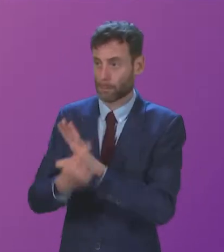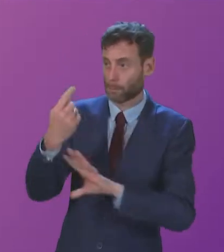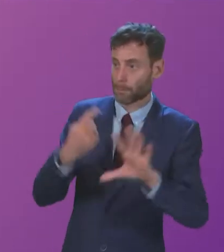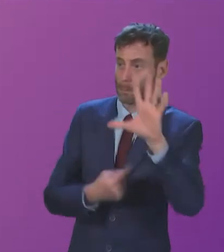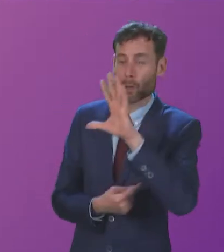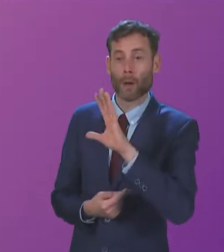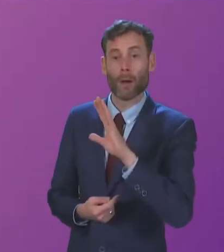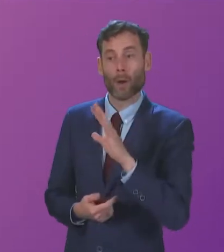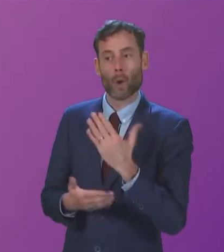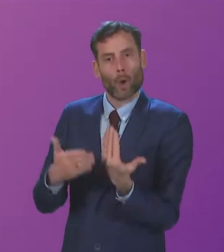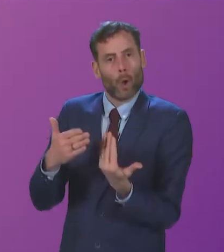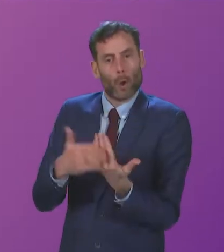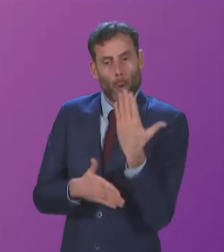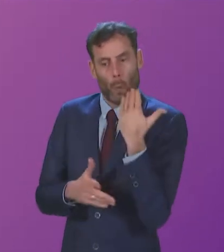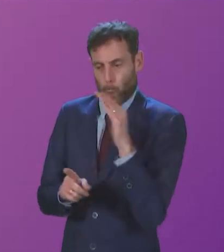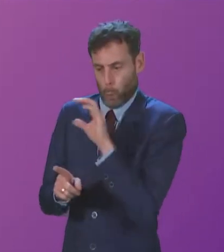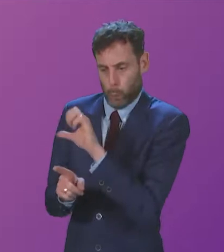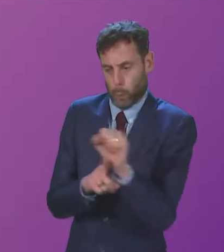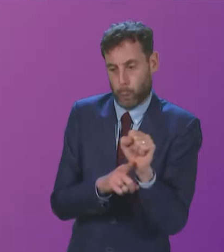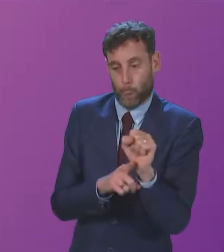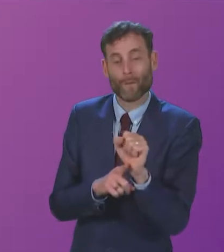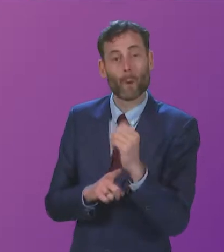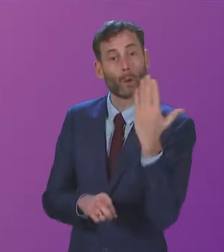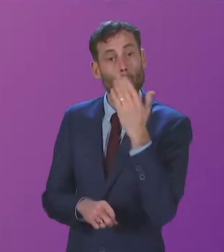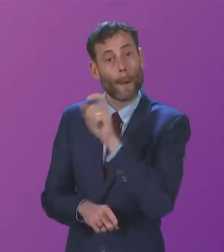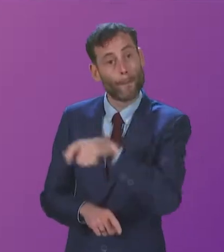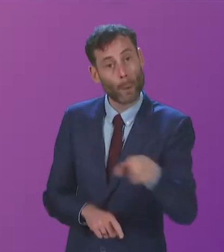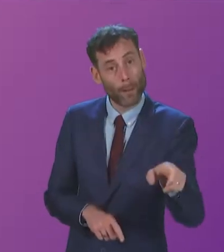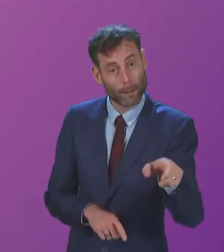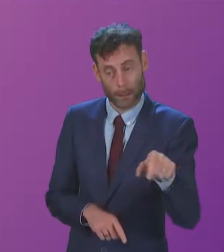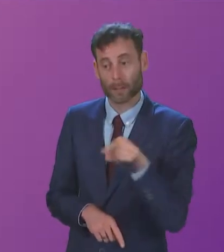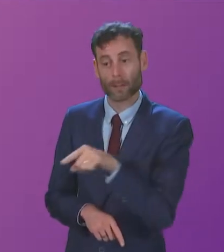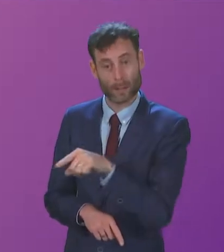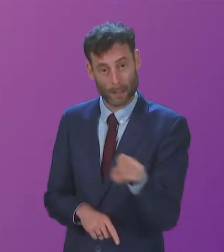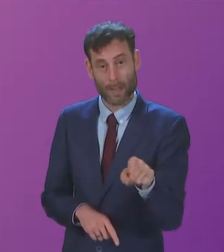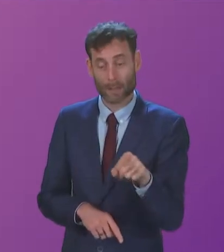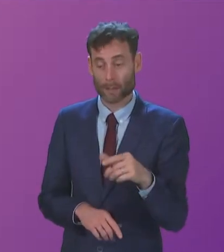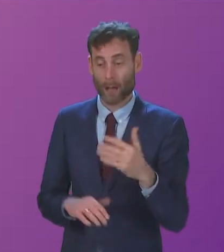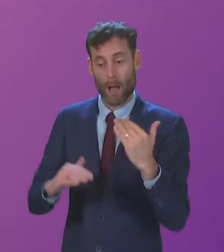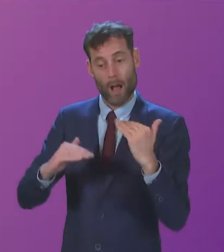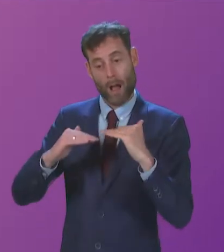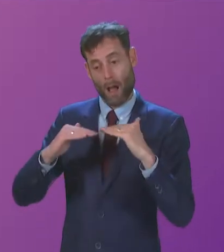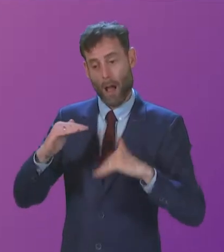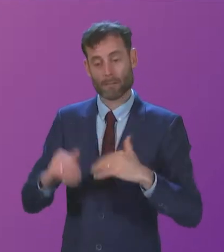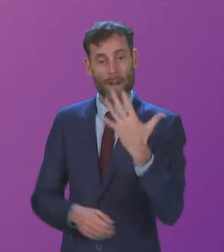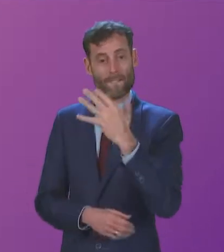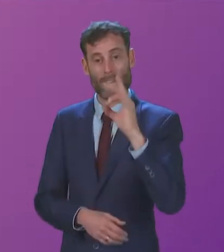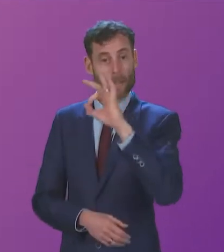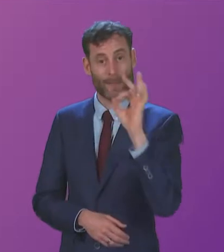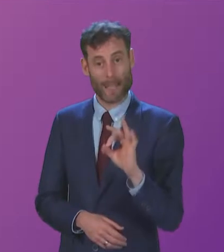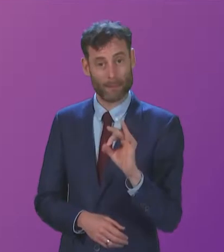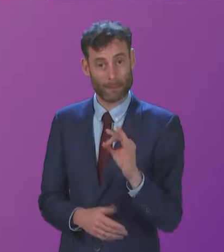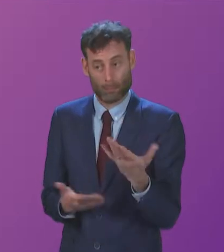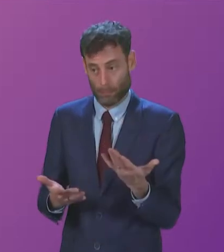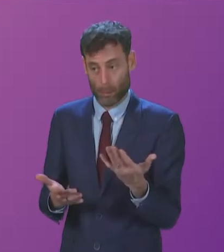when it comes to pupils, we are seeing, for example, just under 50% of schools not having